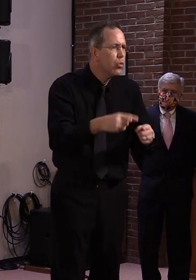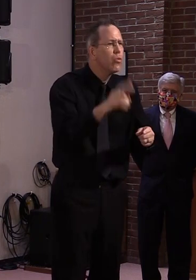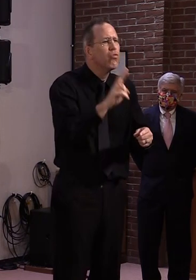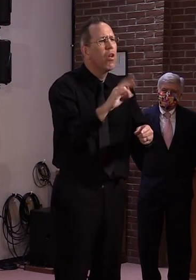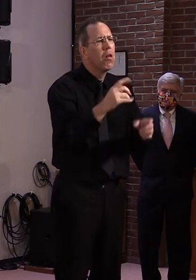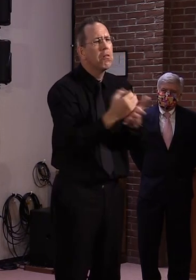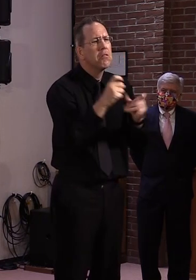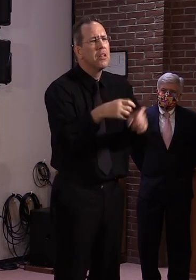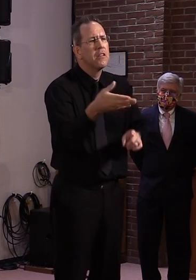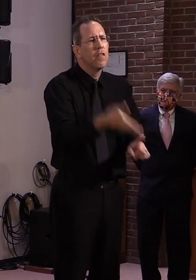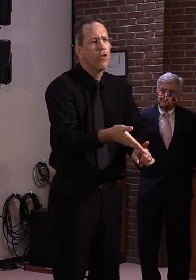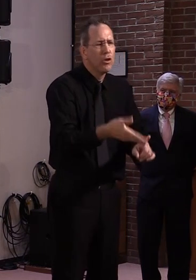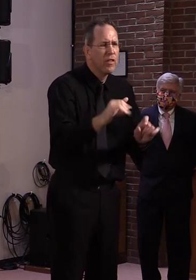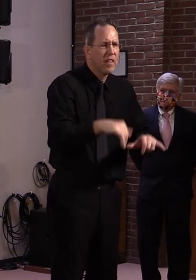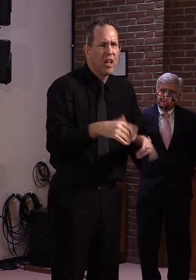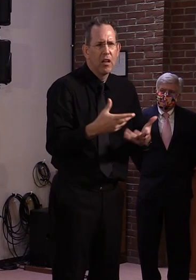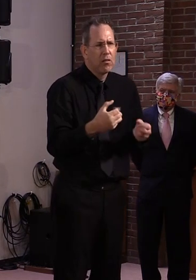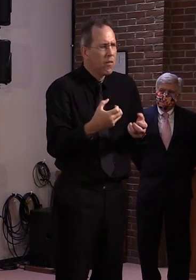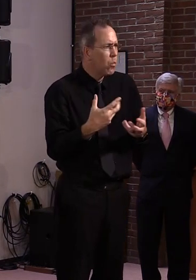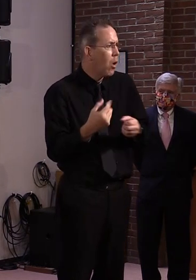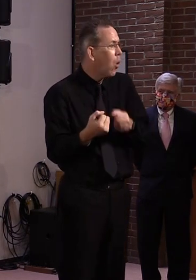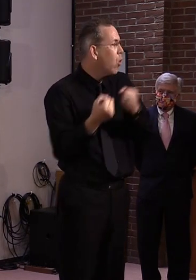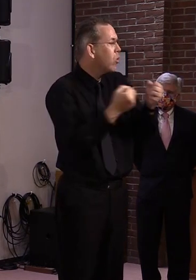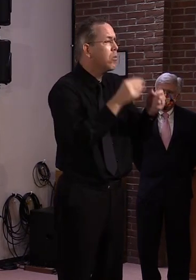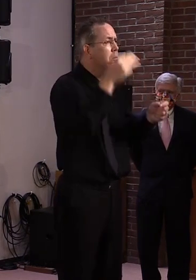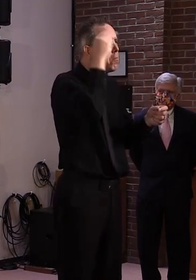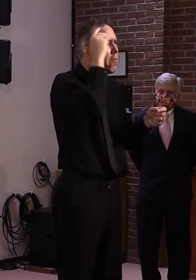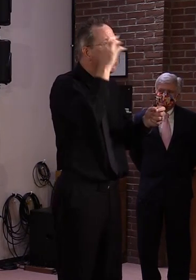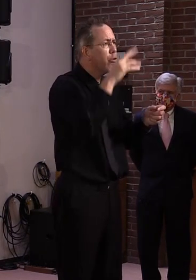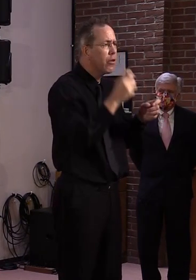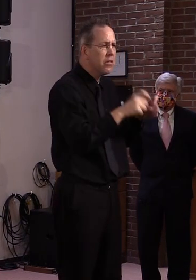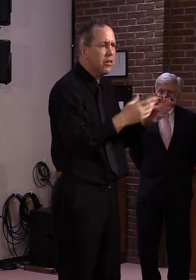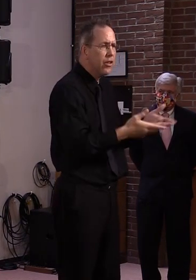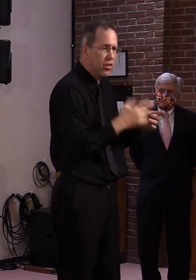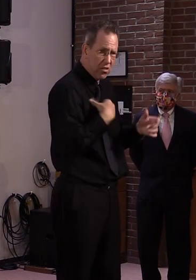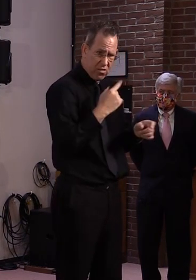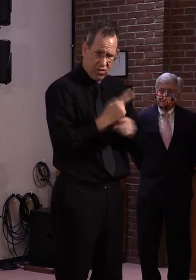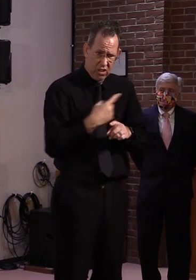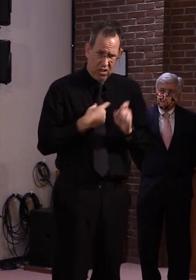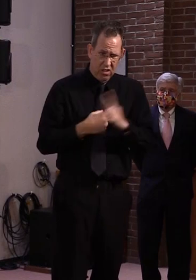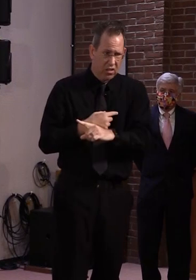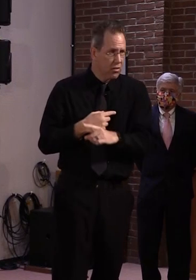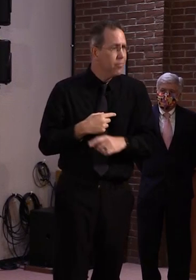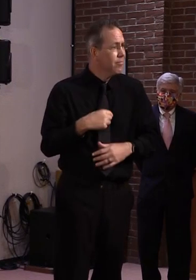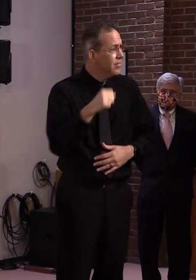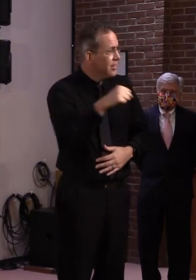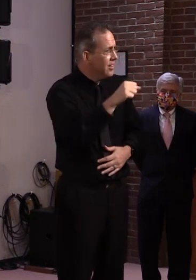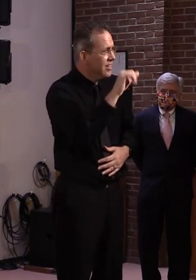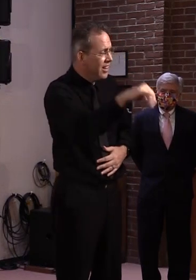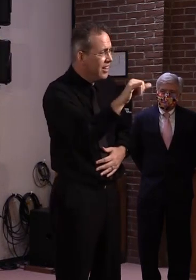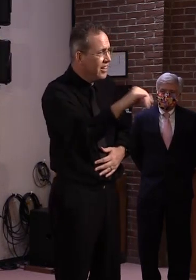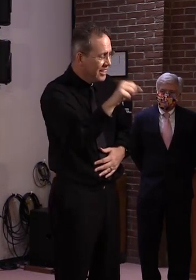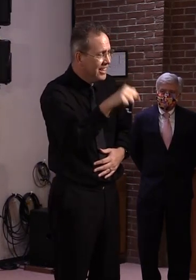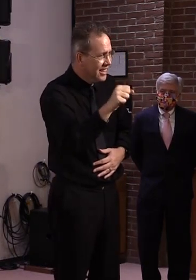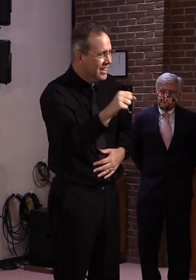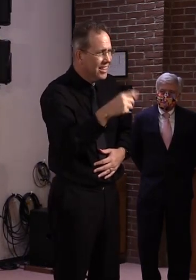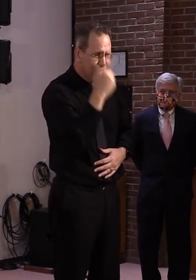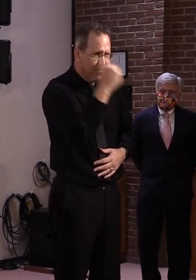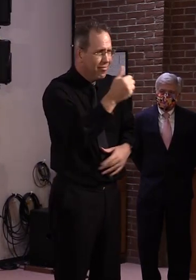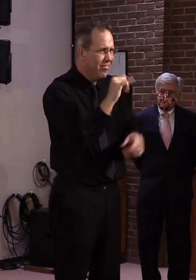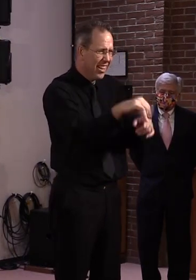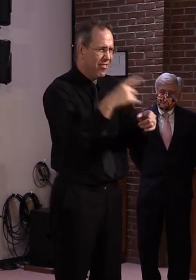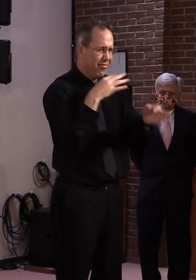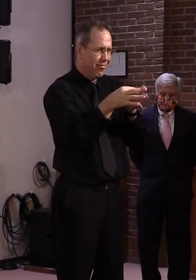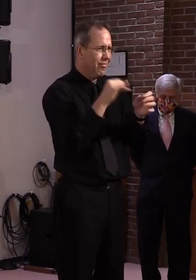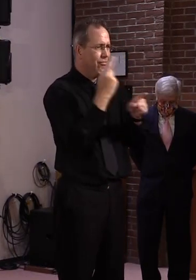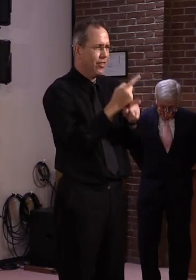an opening. when people call into our system, we try to help them. Okay. And apparently they do try and help